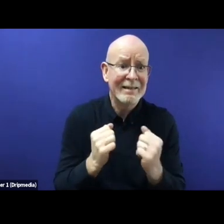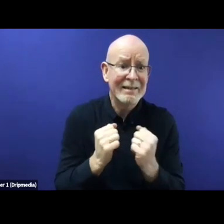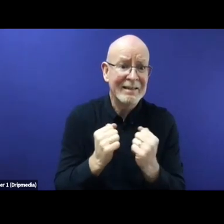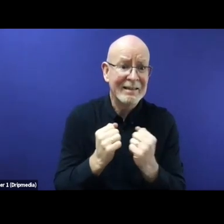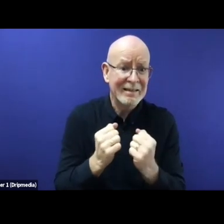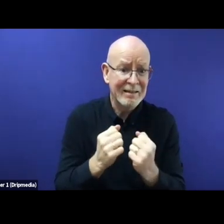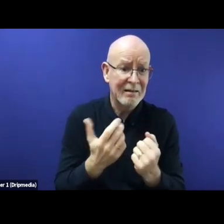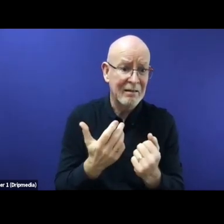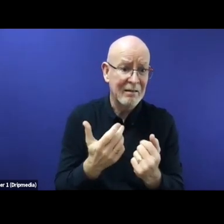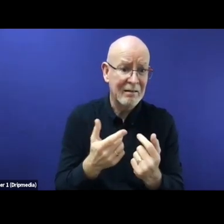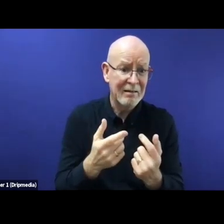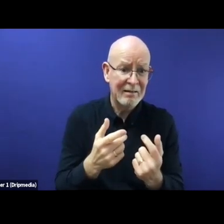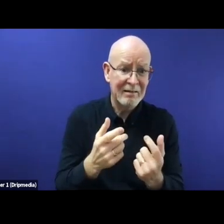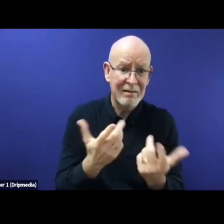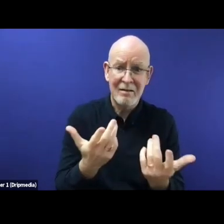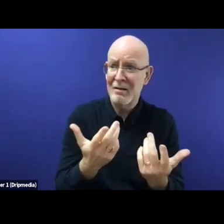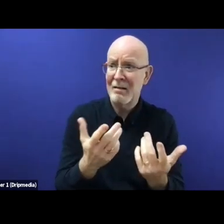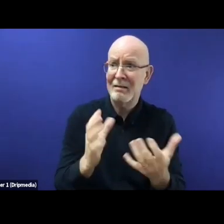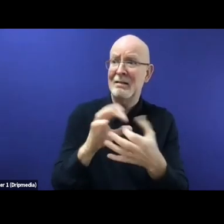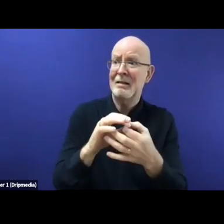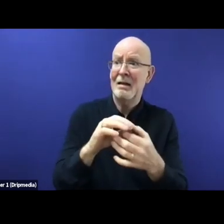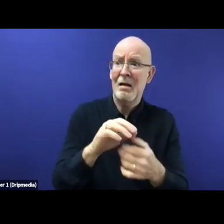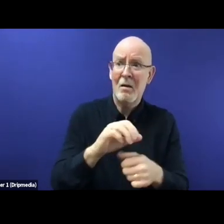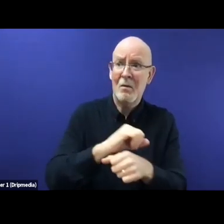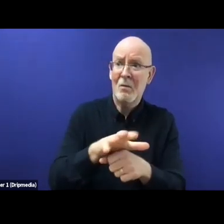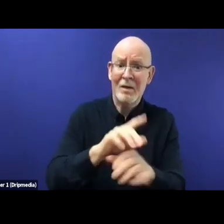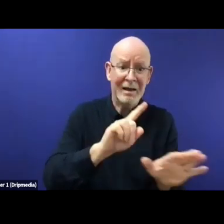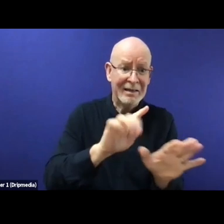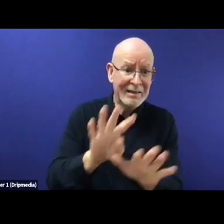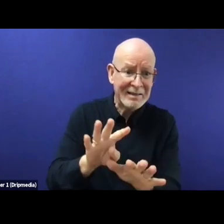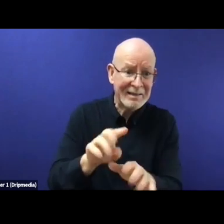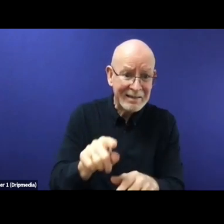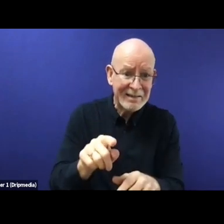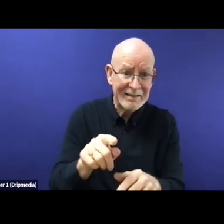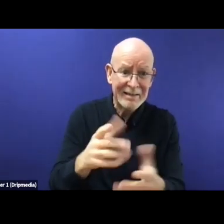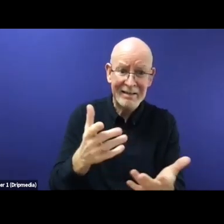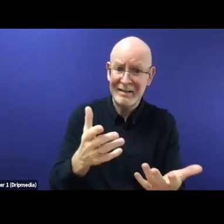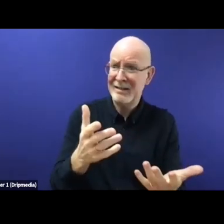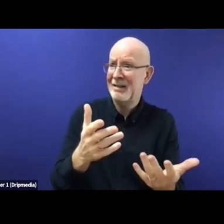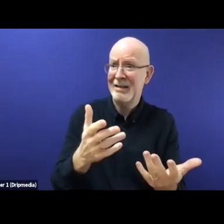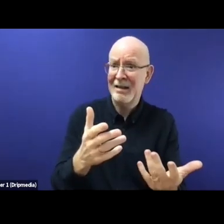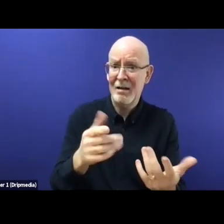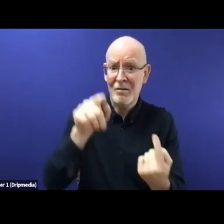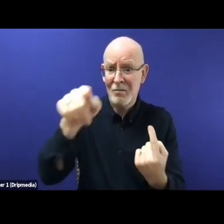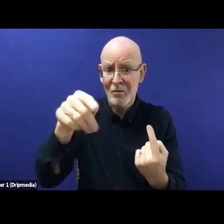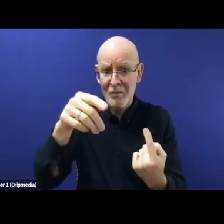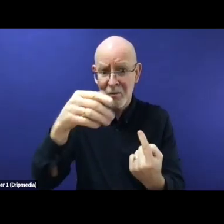because the conditions were so appalling, it was set on fire and protest. And now you have hundreds of people literally living